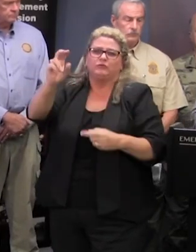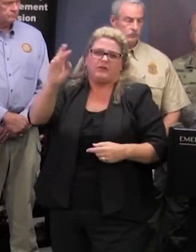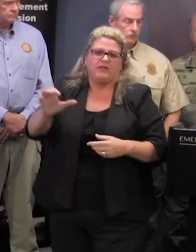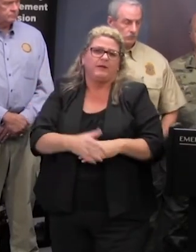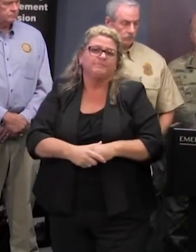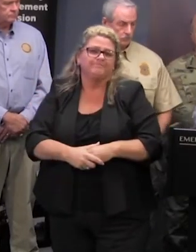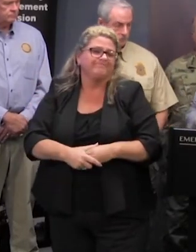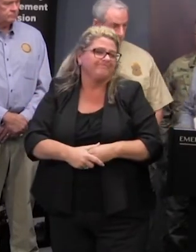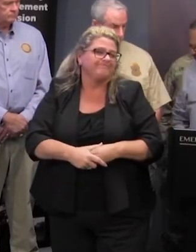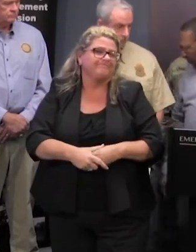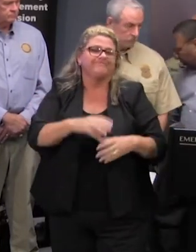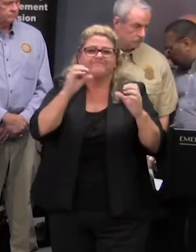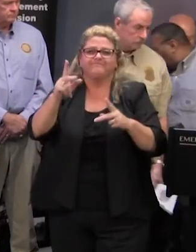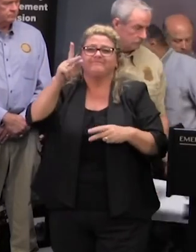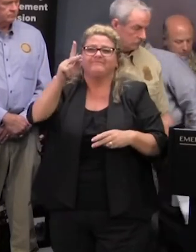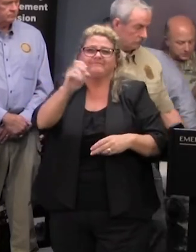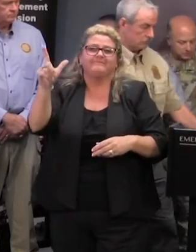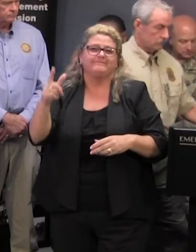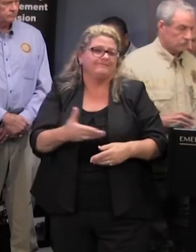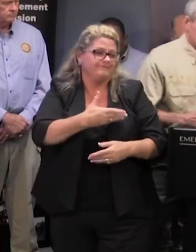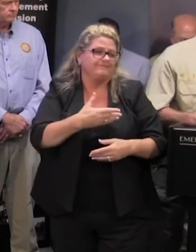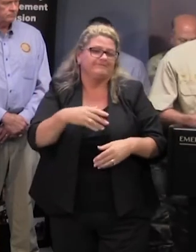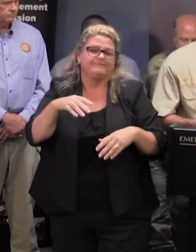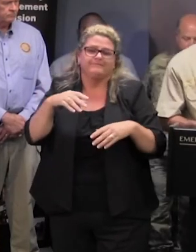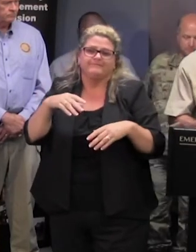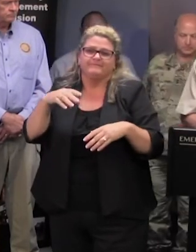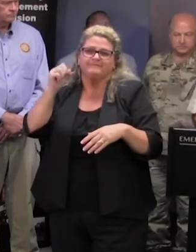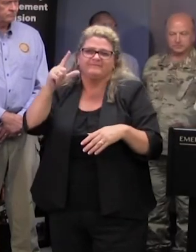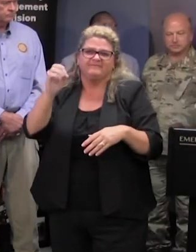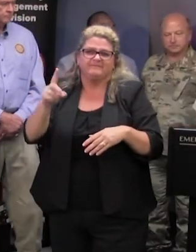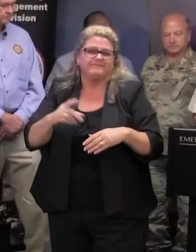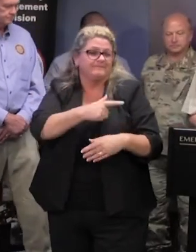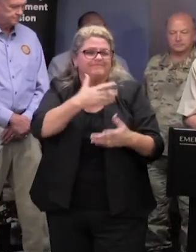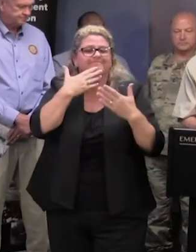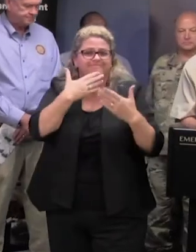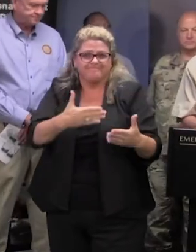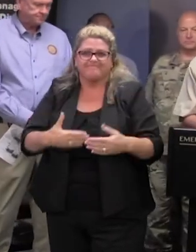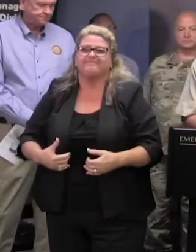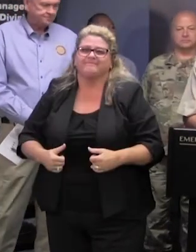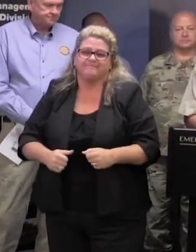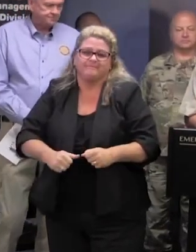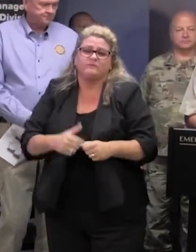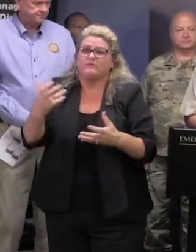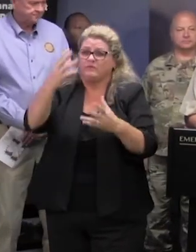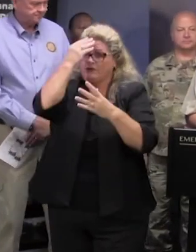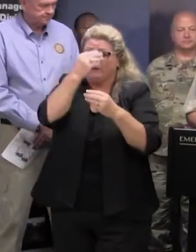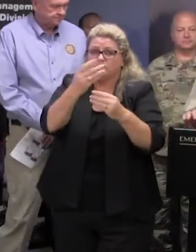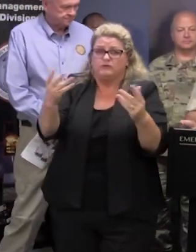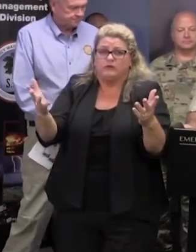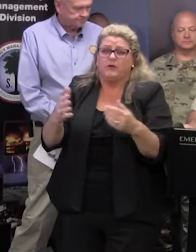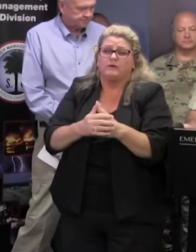you governor thanks sir chief mark kill state law enforcement division good afternoon i want to let you know that